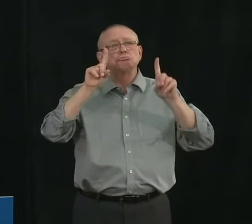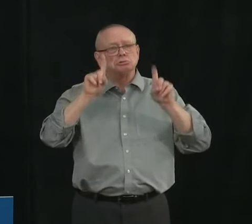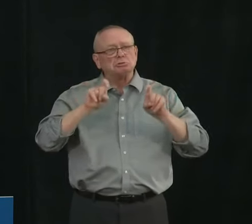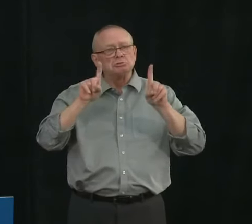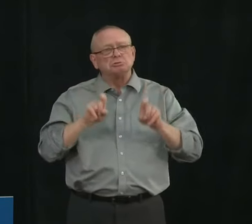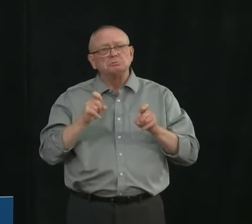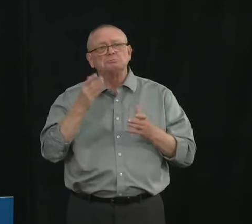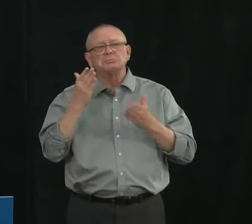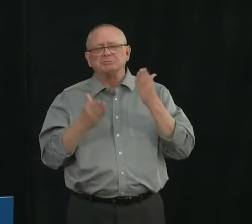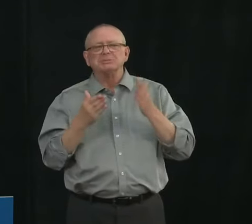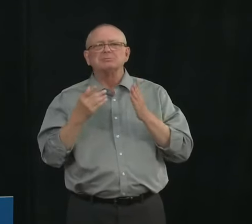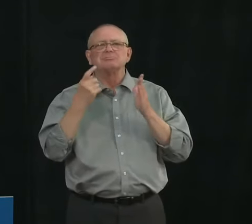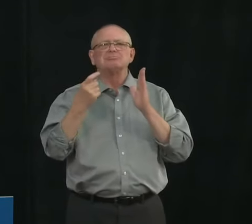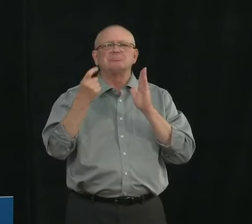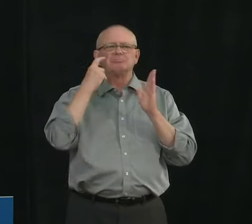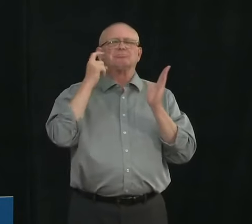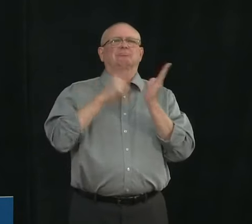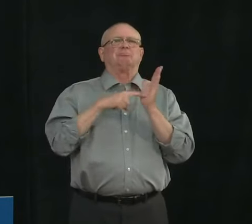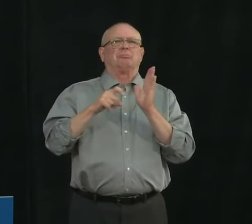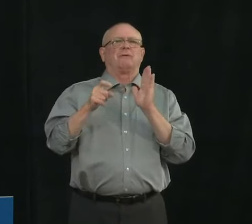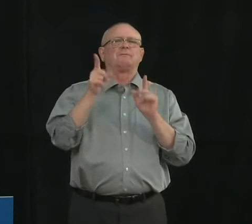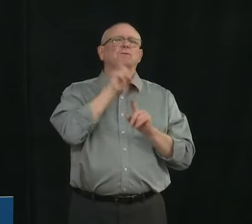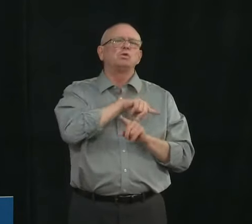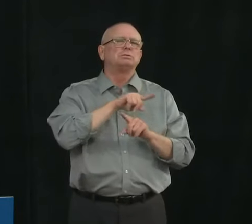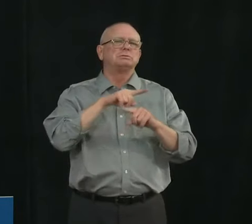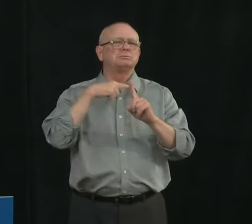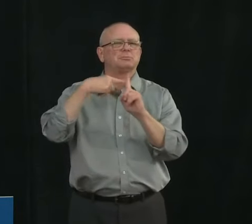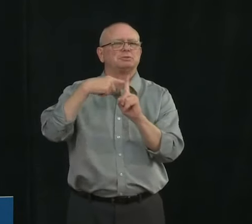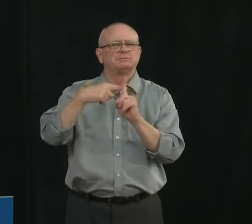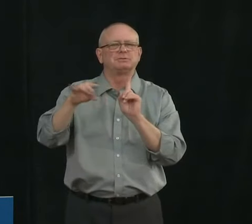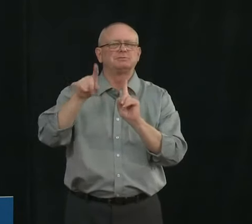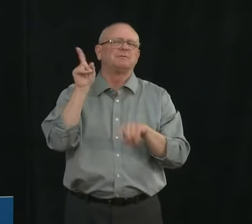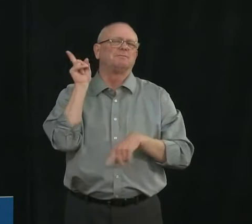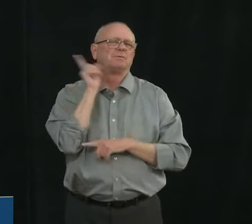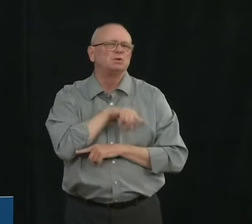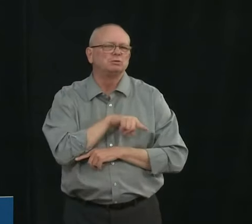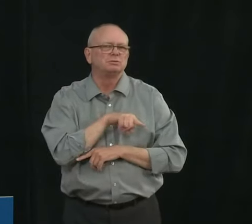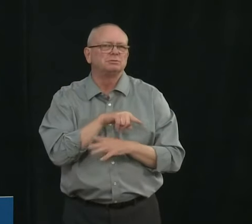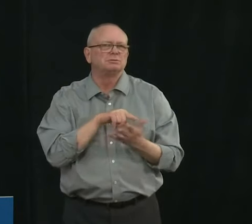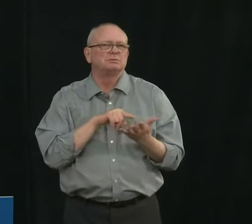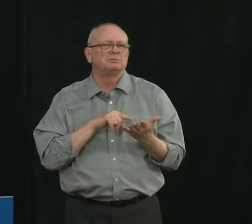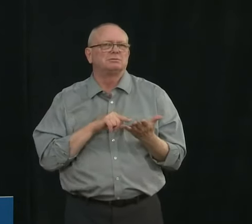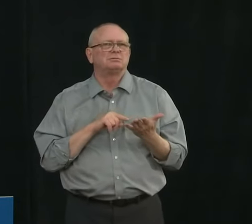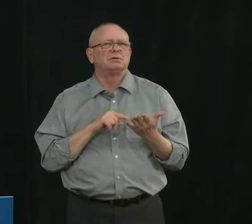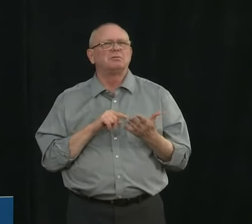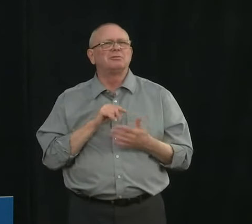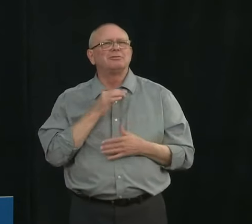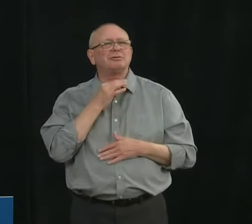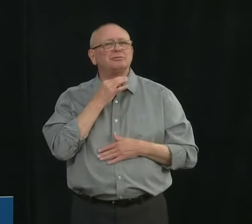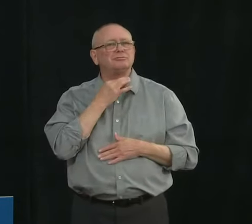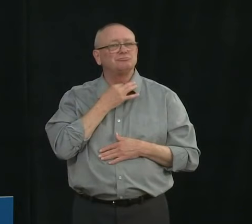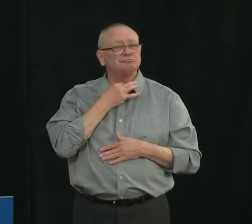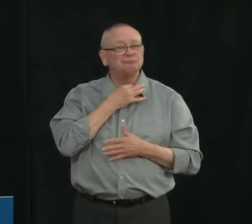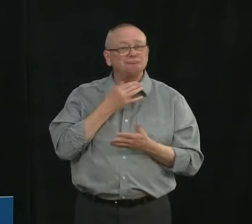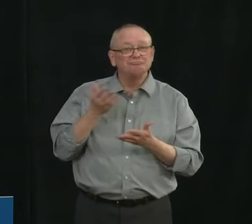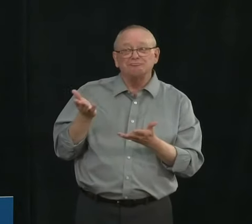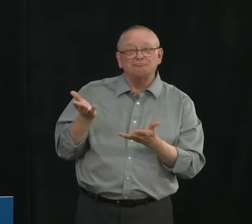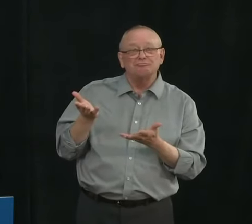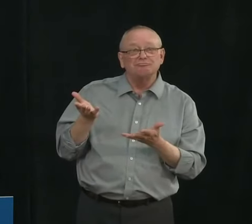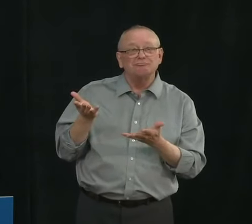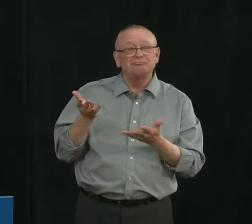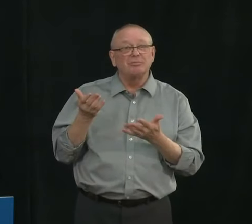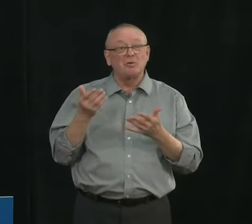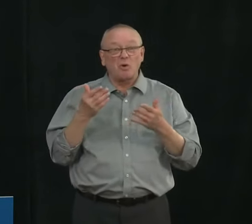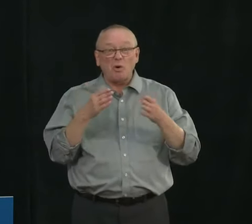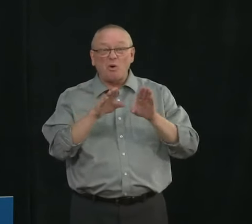to move out of this pandemic and also that testing broadly across the province is unlikely to yield a lot of good clinical information. Now that the province is expanding